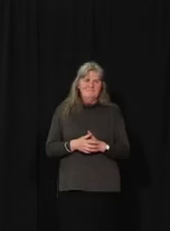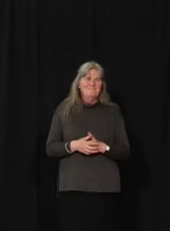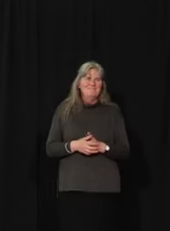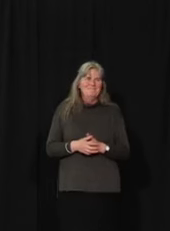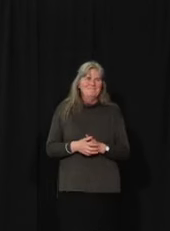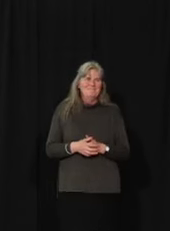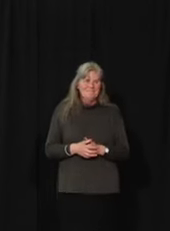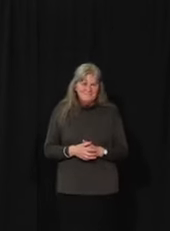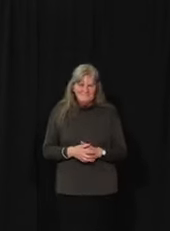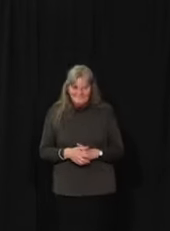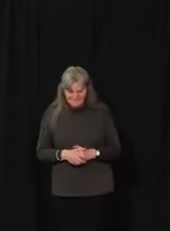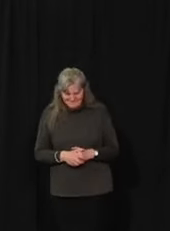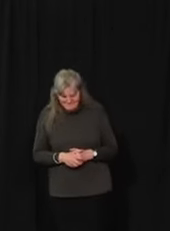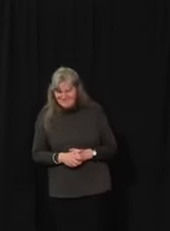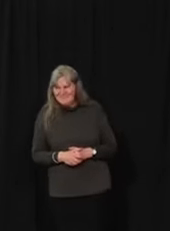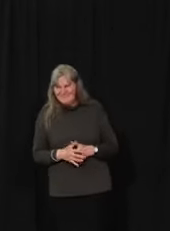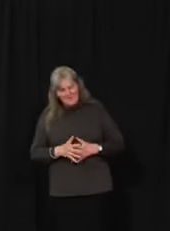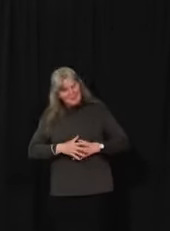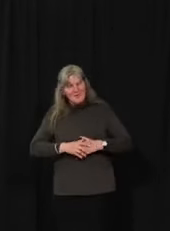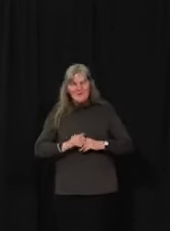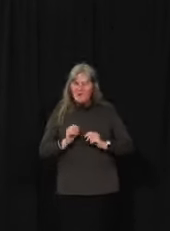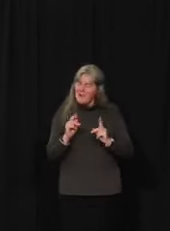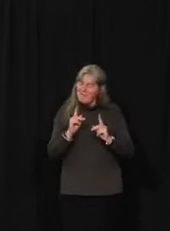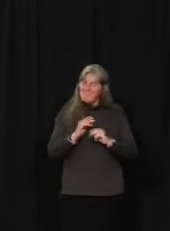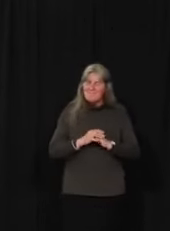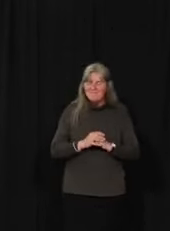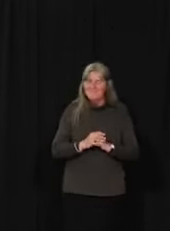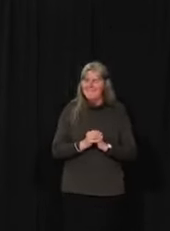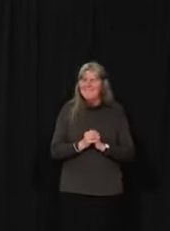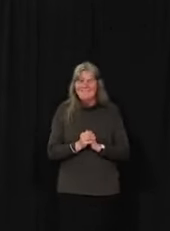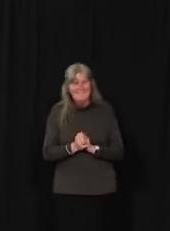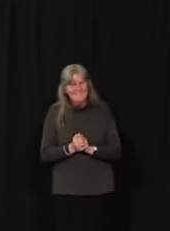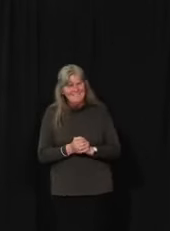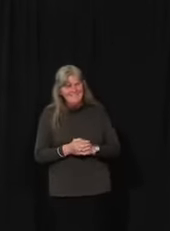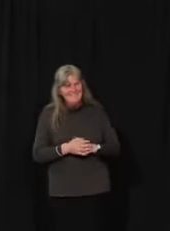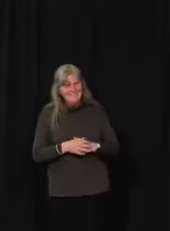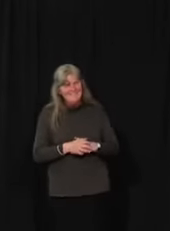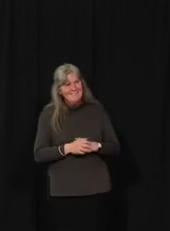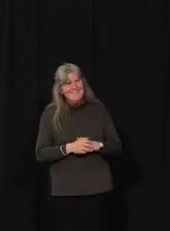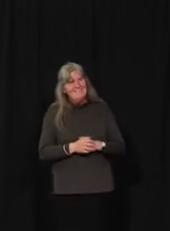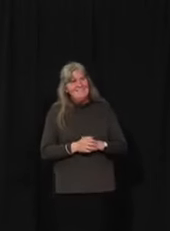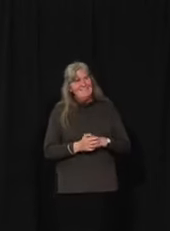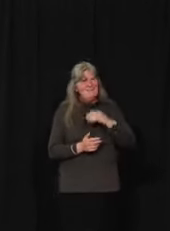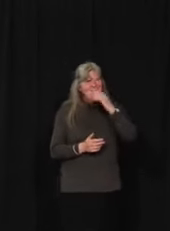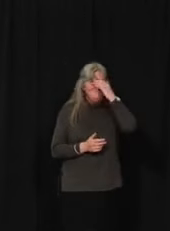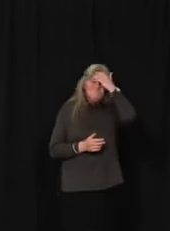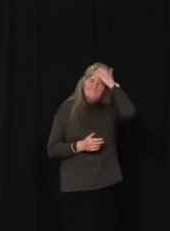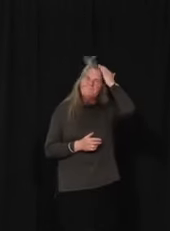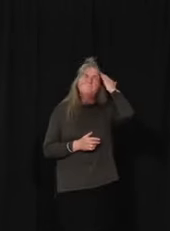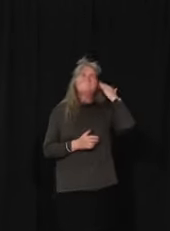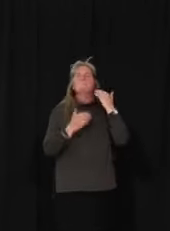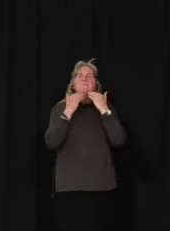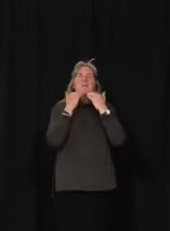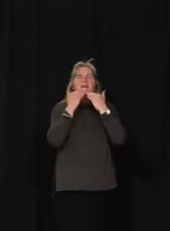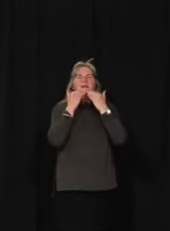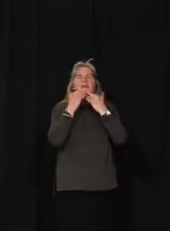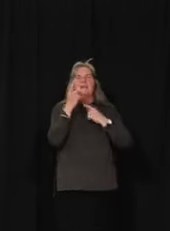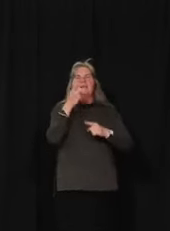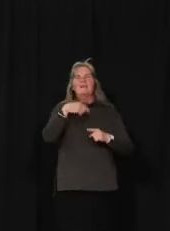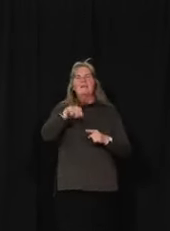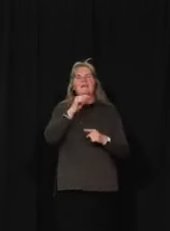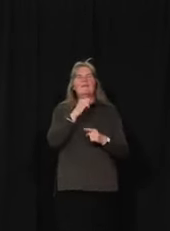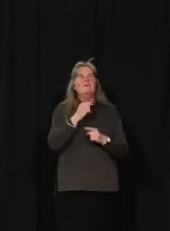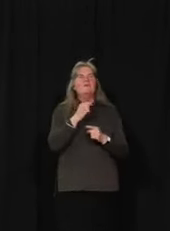Thanks, Pat. Now your hands. So I want to thank our media who have been on the teleconference line. Thank you for your